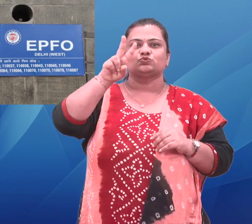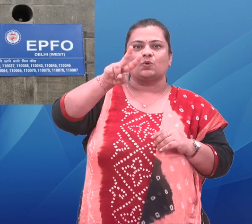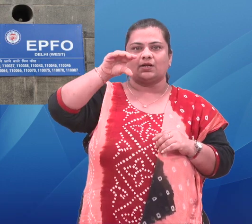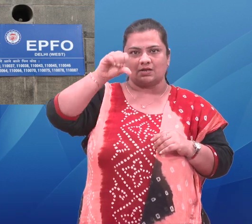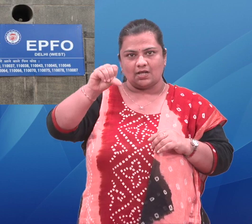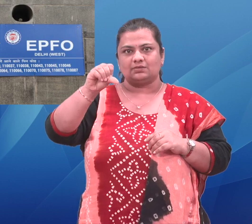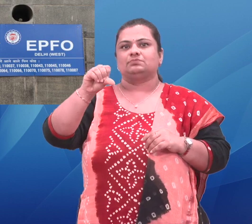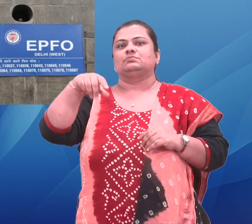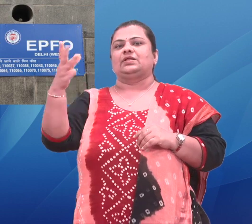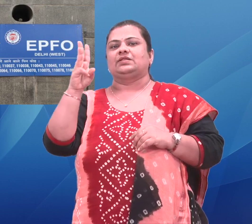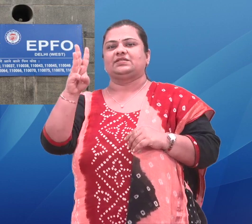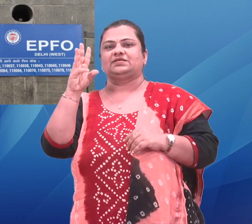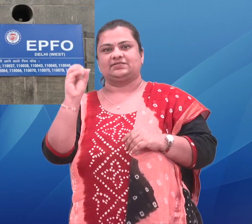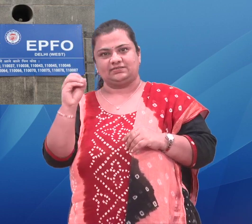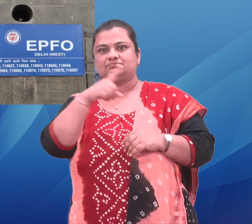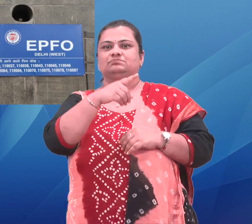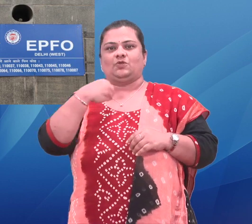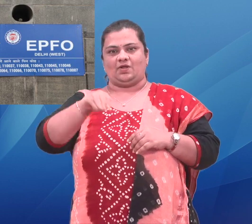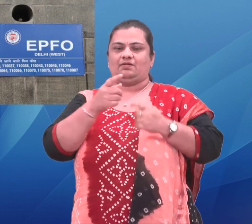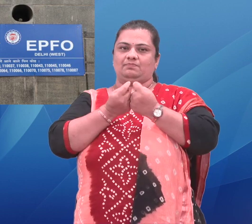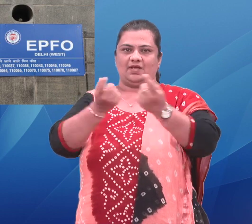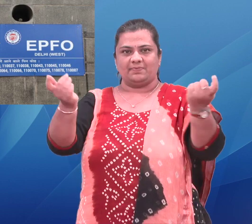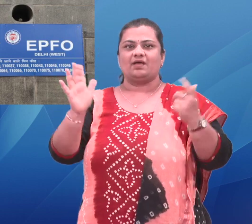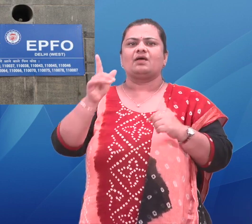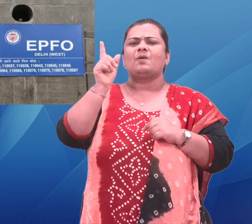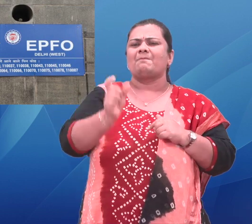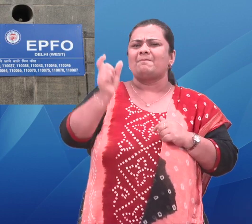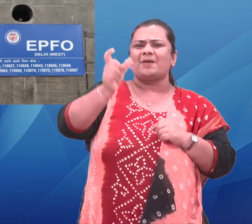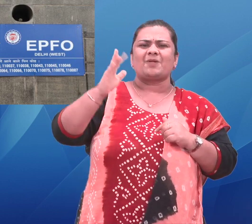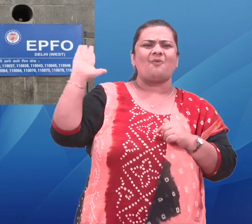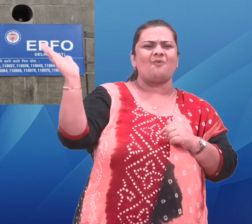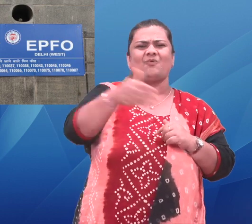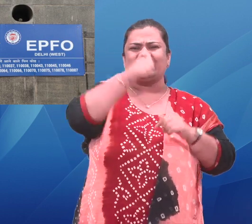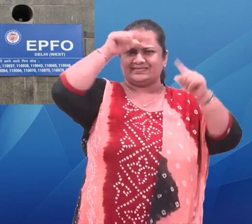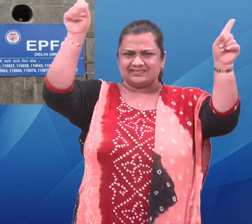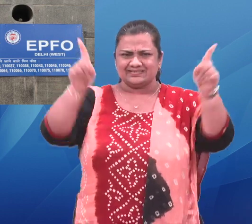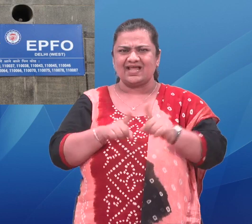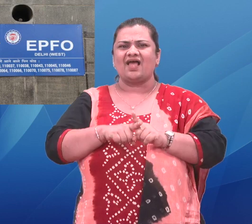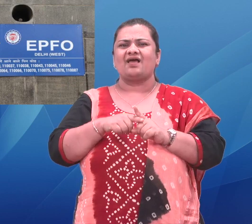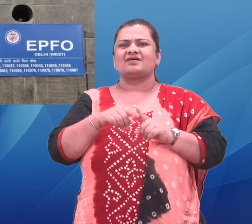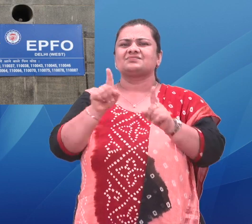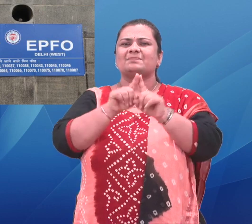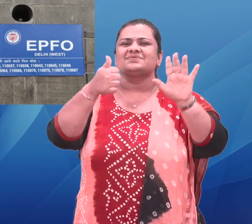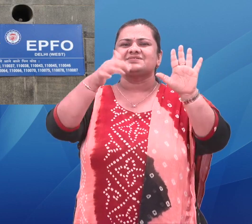73 lakh pensioners' bank accounts in one go across India. Presently, over